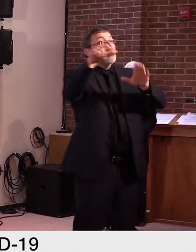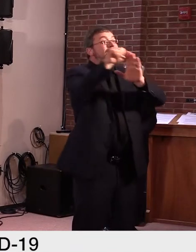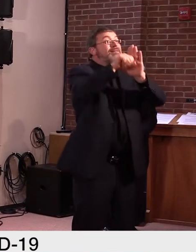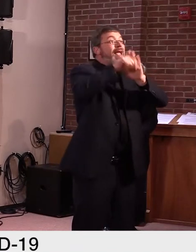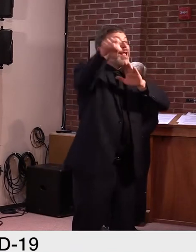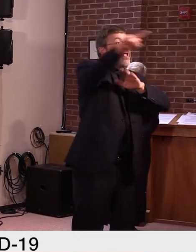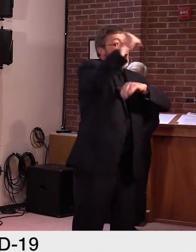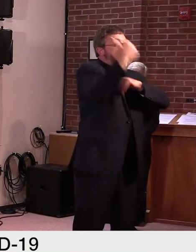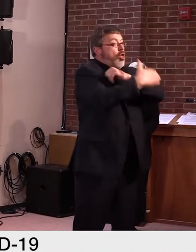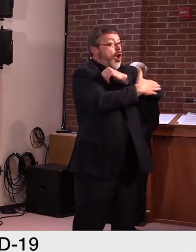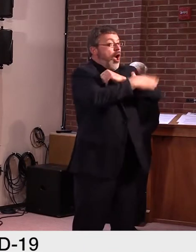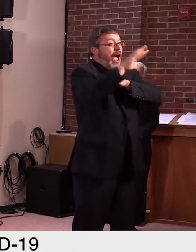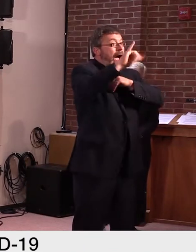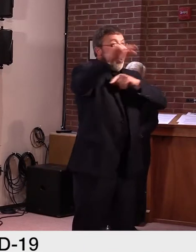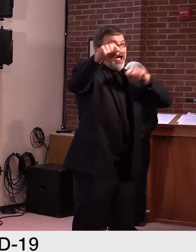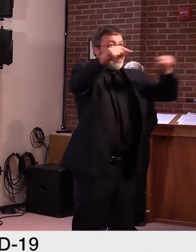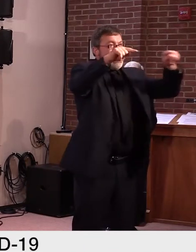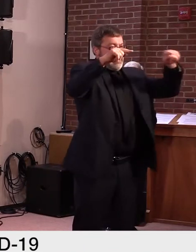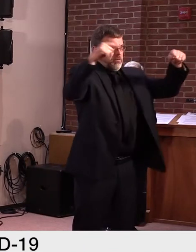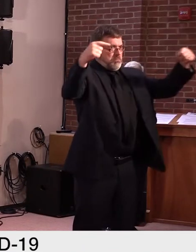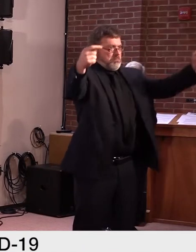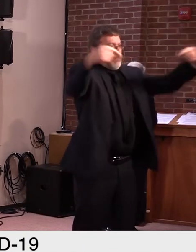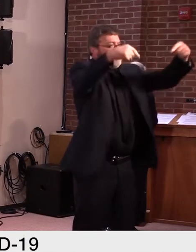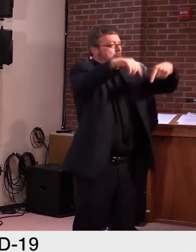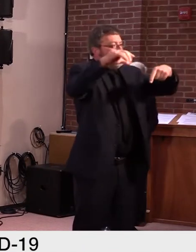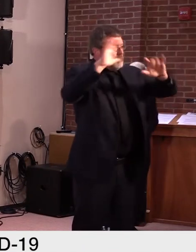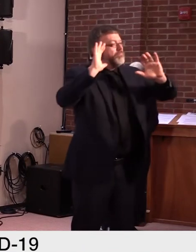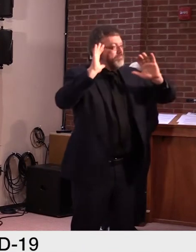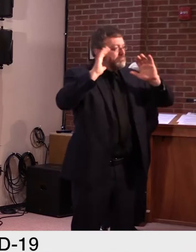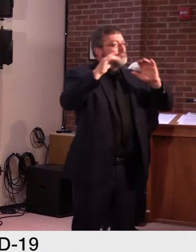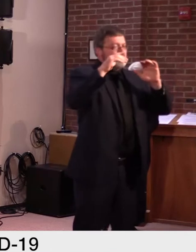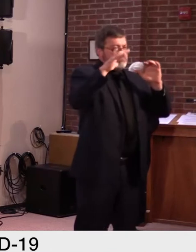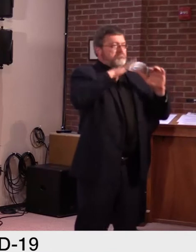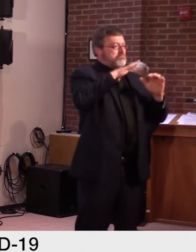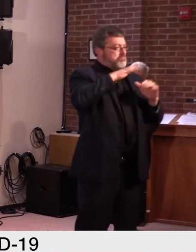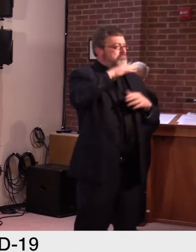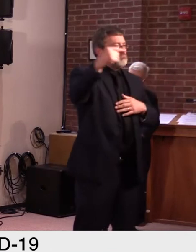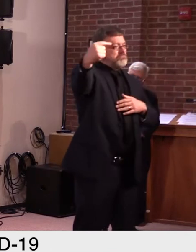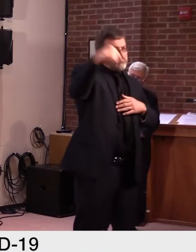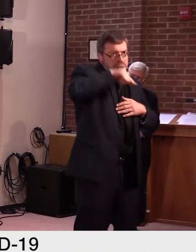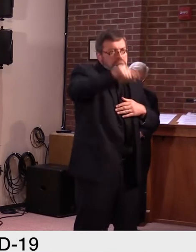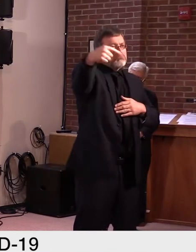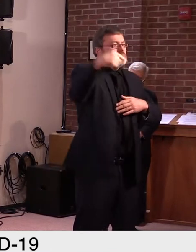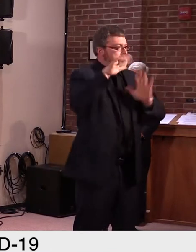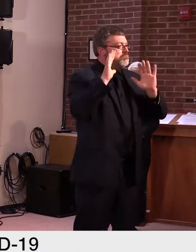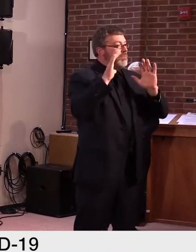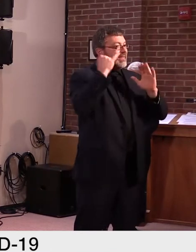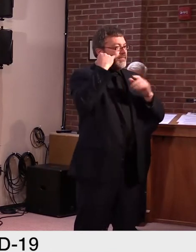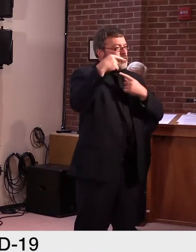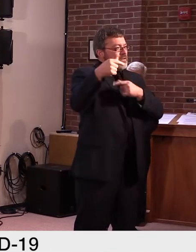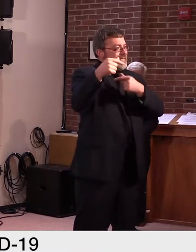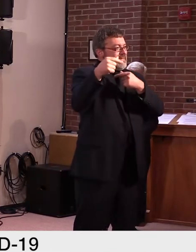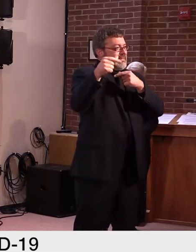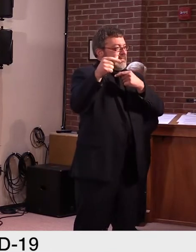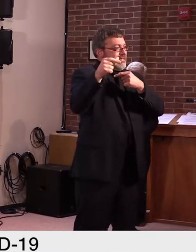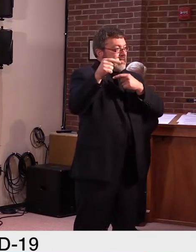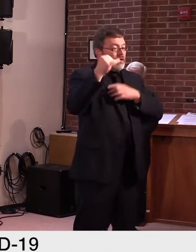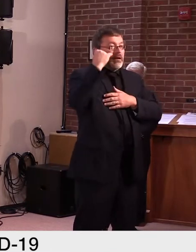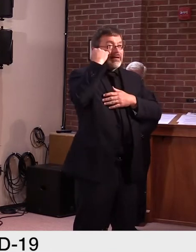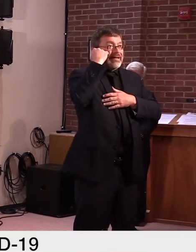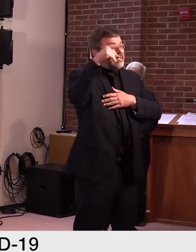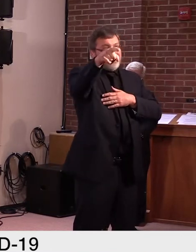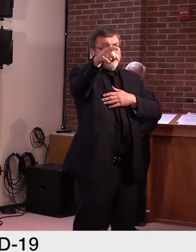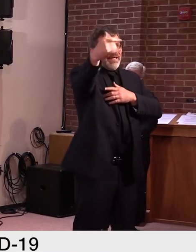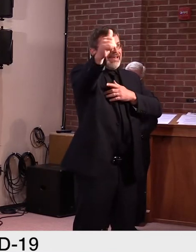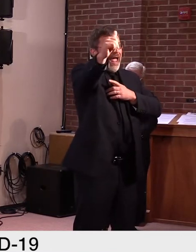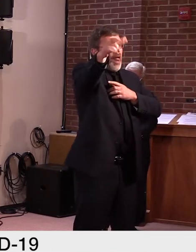to come without quarantine. But all others must continue to quarantine if they're coming into the